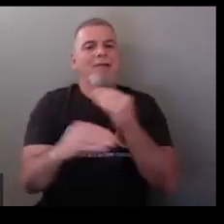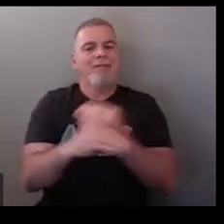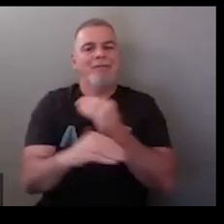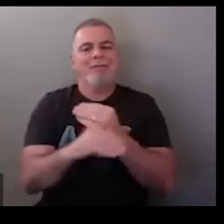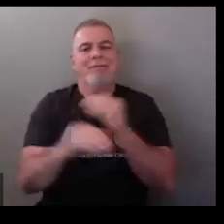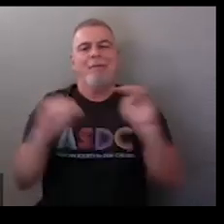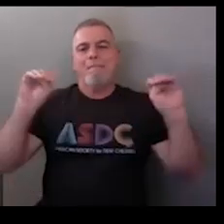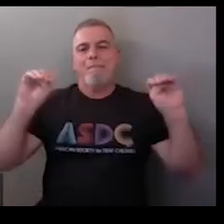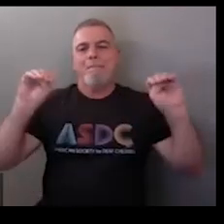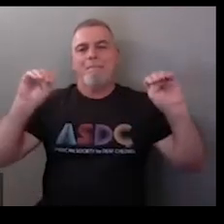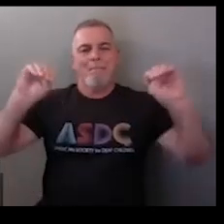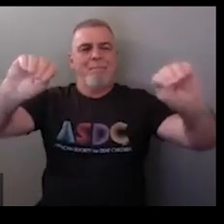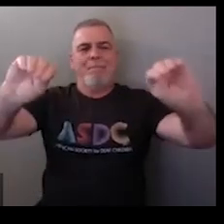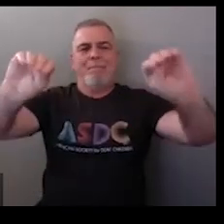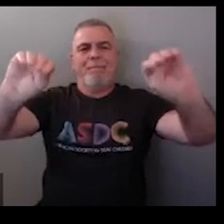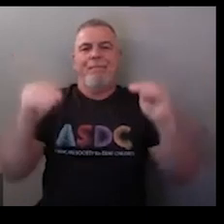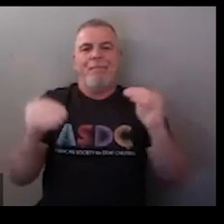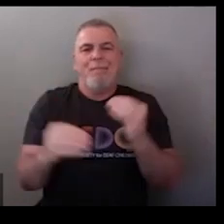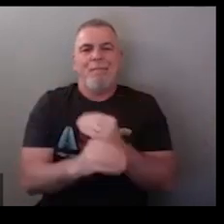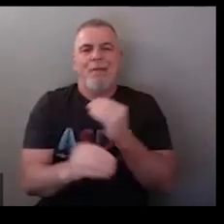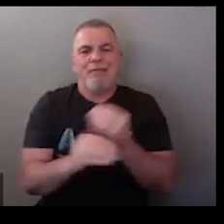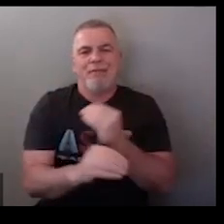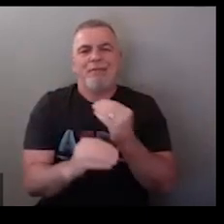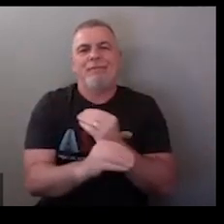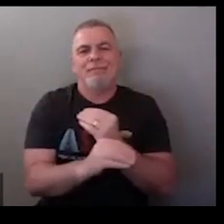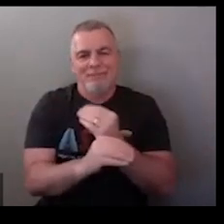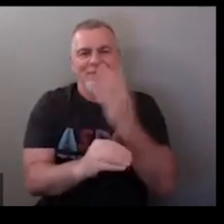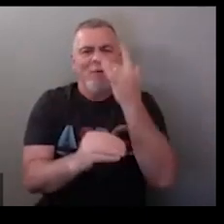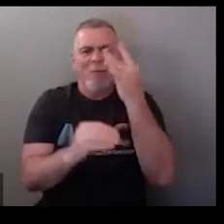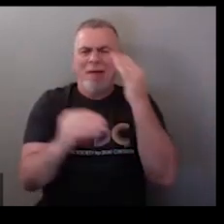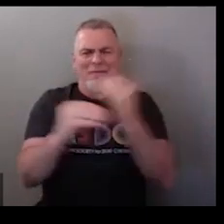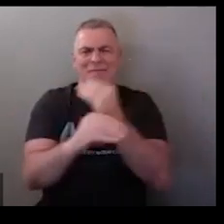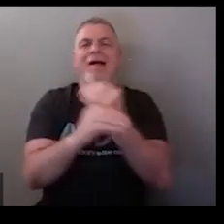okay now we're going to talk a little bit about math so you see the m hand shapes